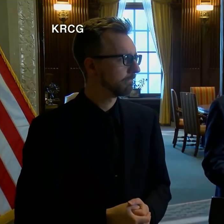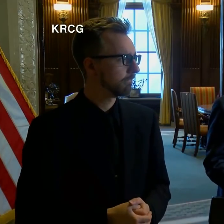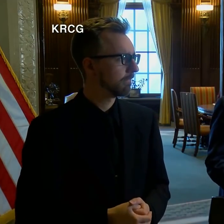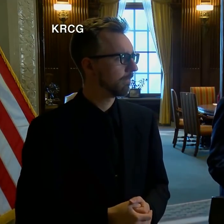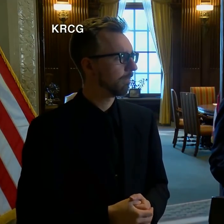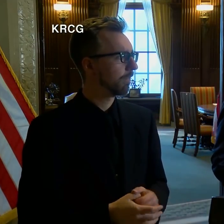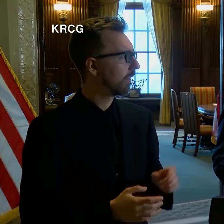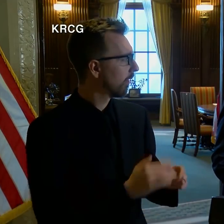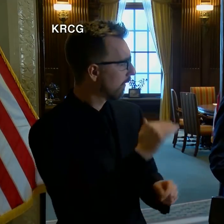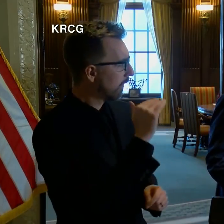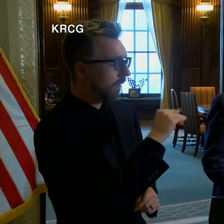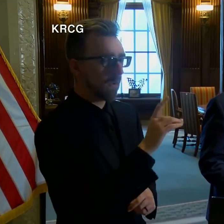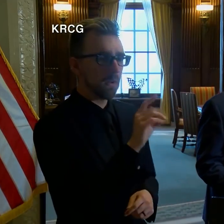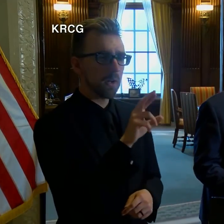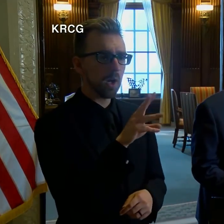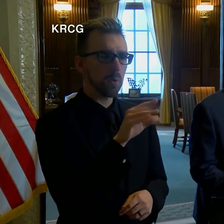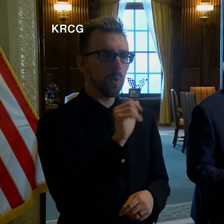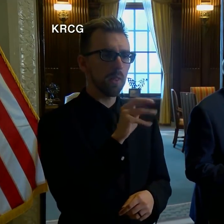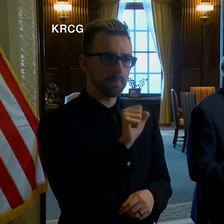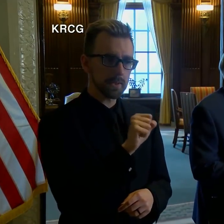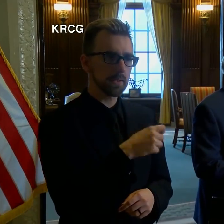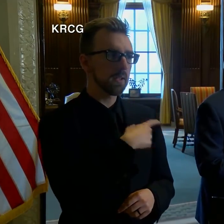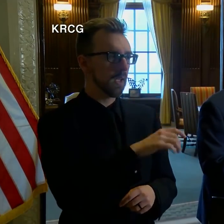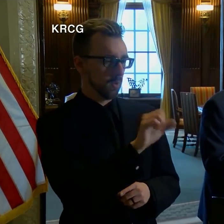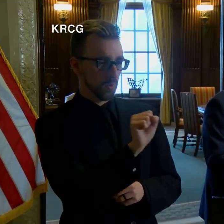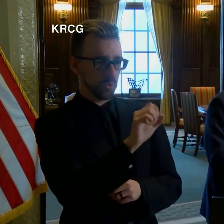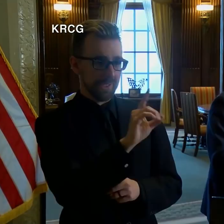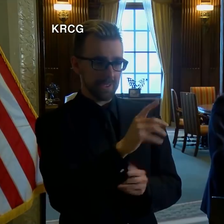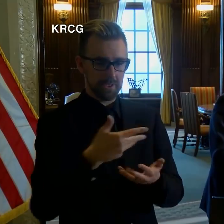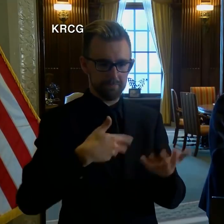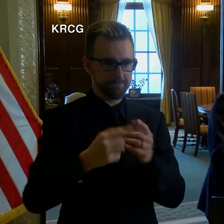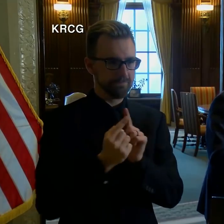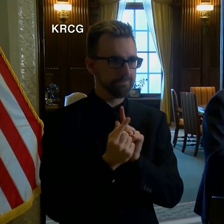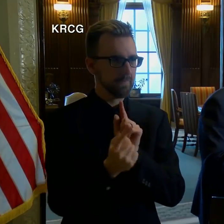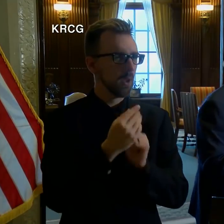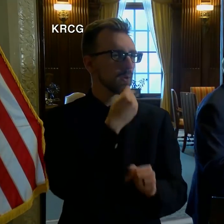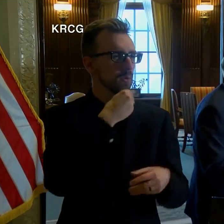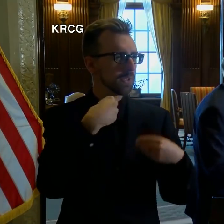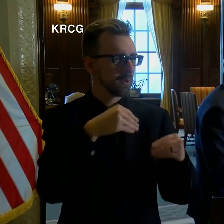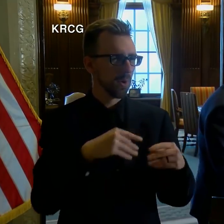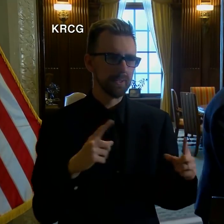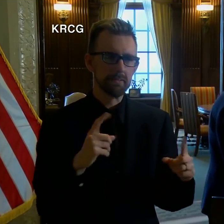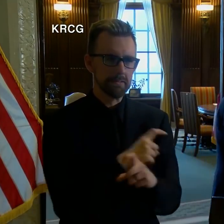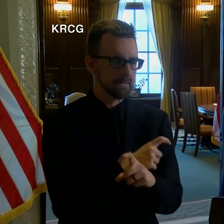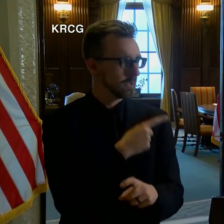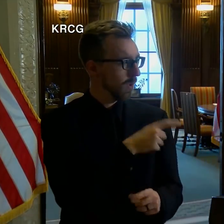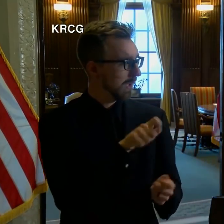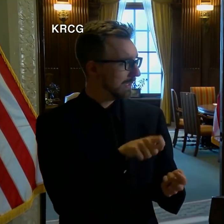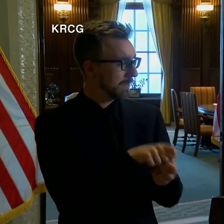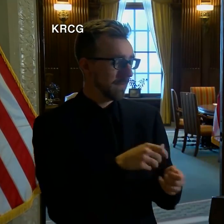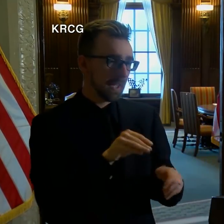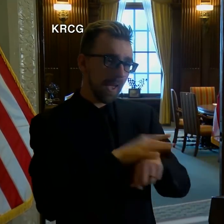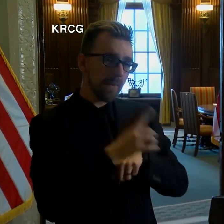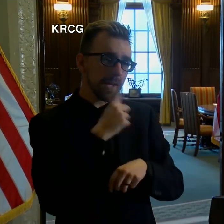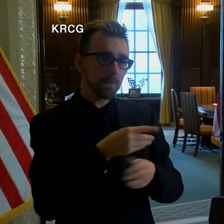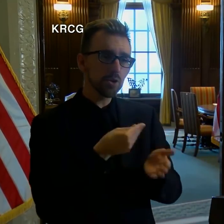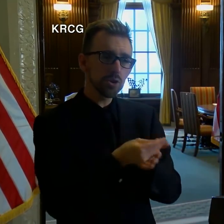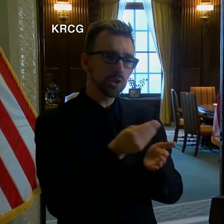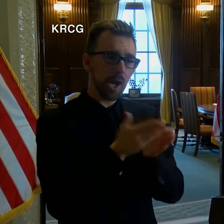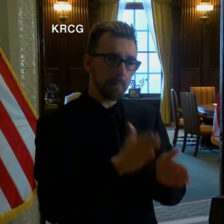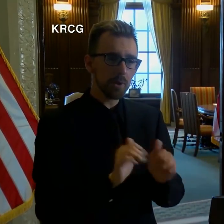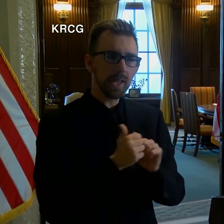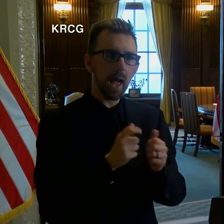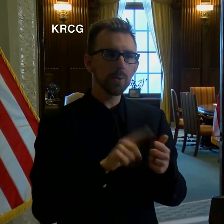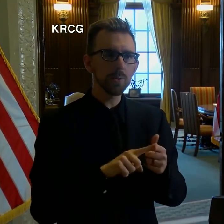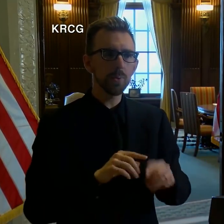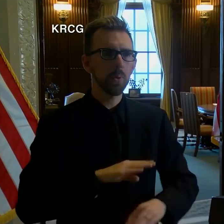Dr. Williams, obviously social distancing is pretty difficult at grocery stores. Do you have any specific advice for shoppers and even just to have some peace of mind